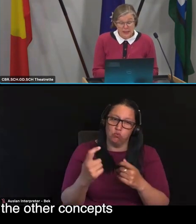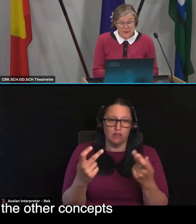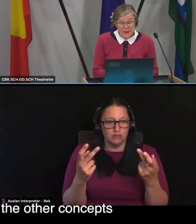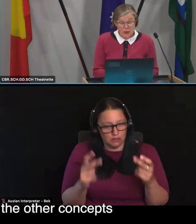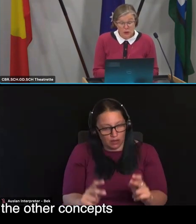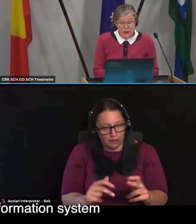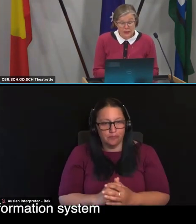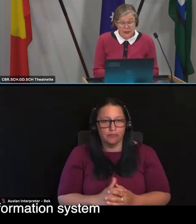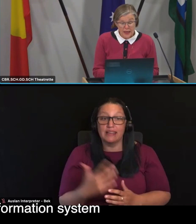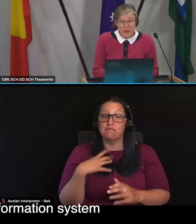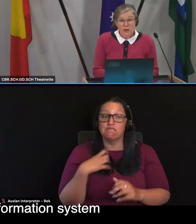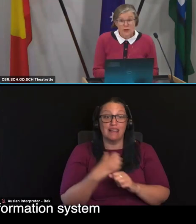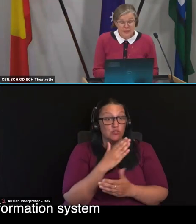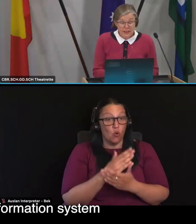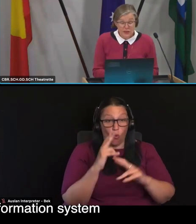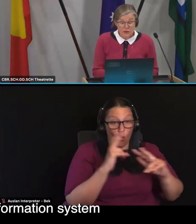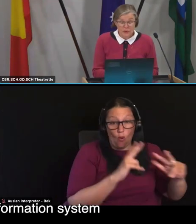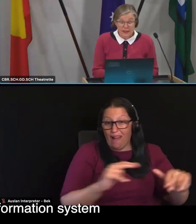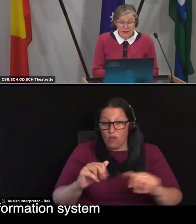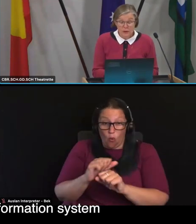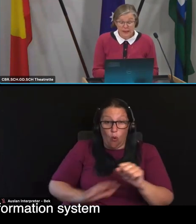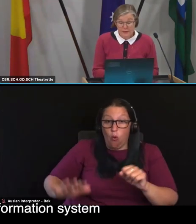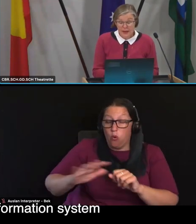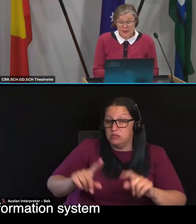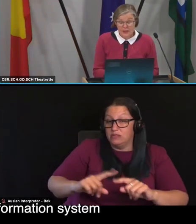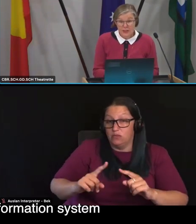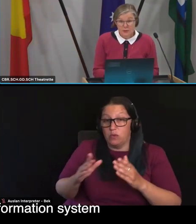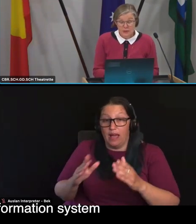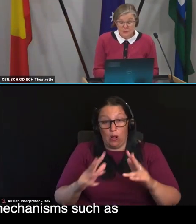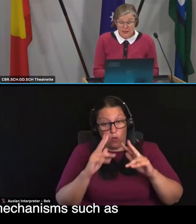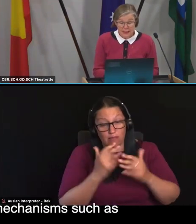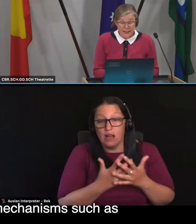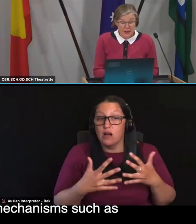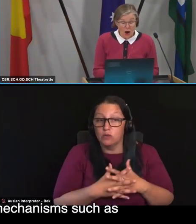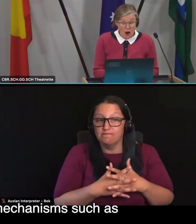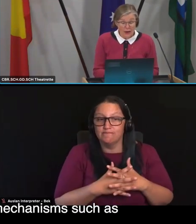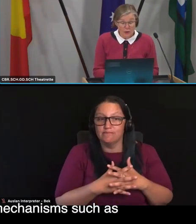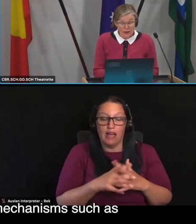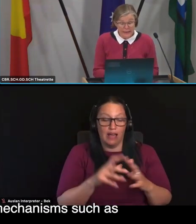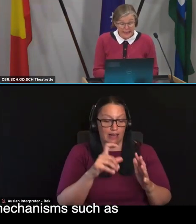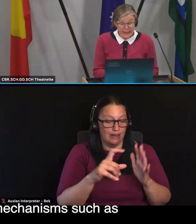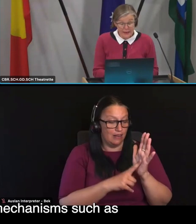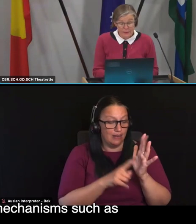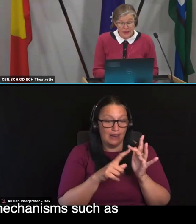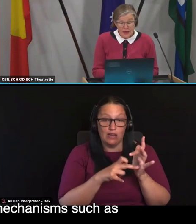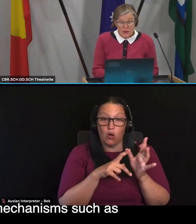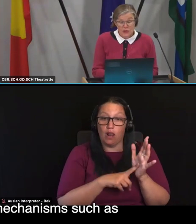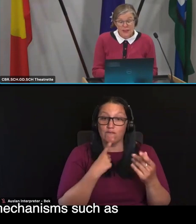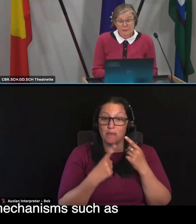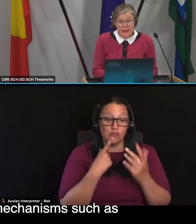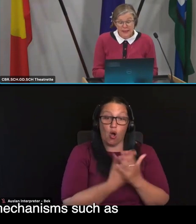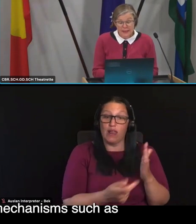other concepts, including using a digital clinical information system to facilitate high quality care,